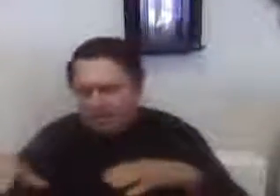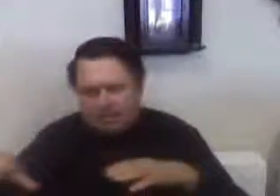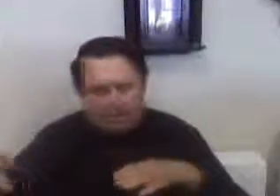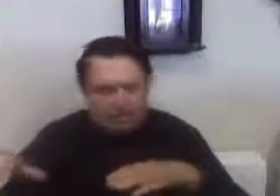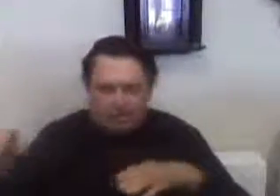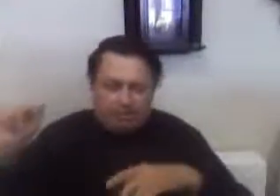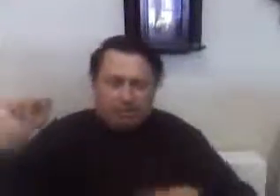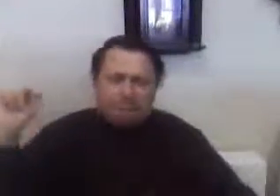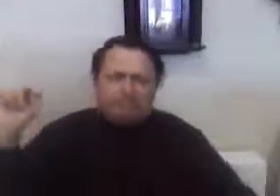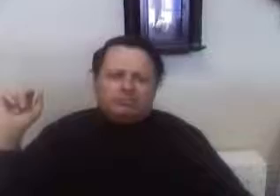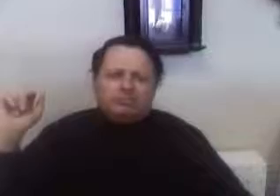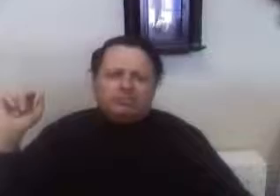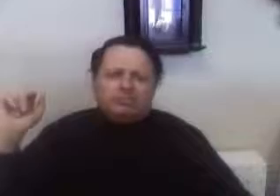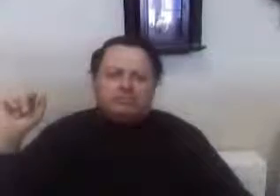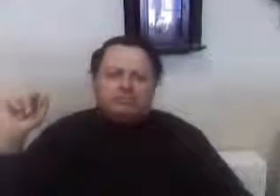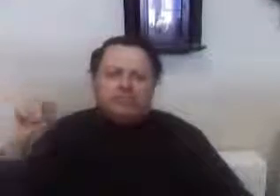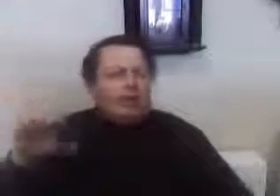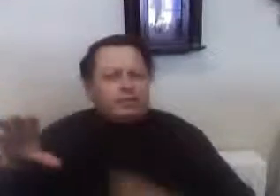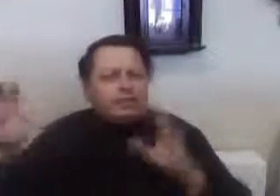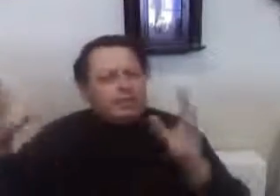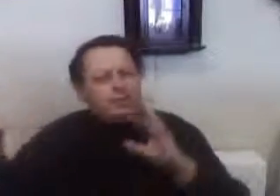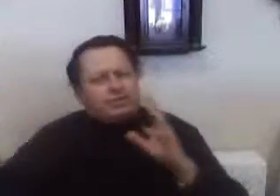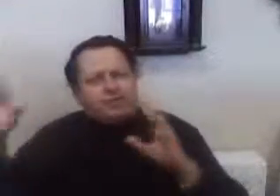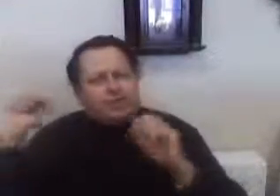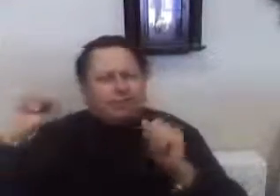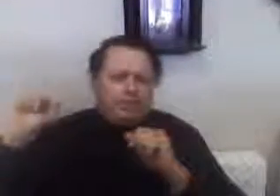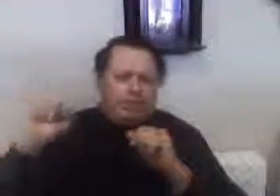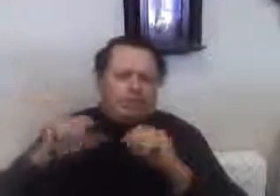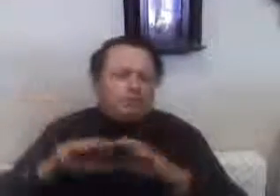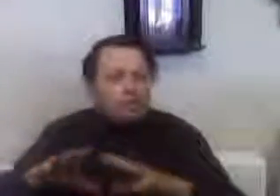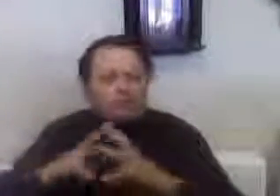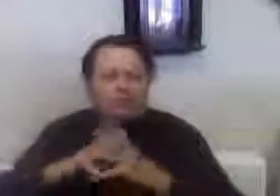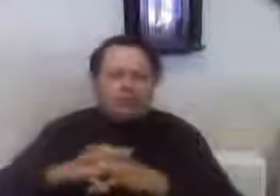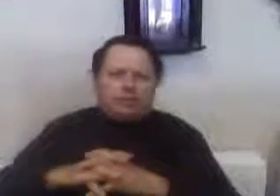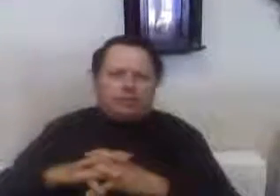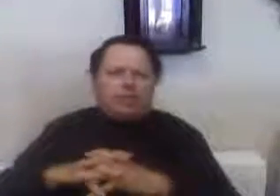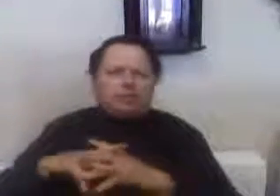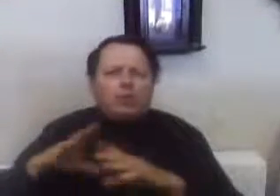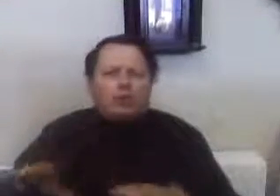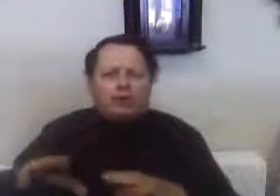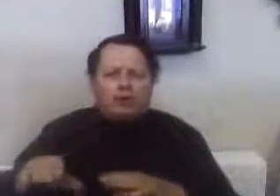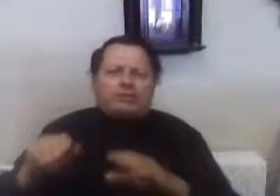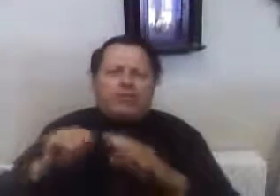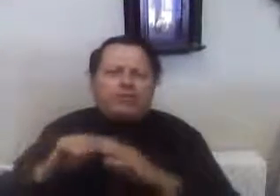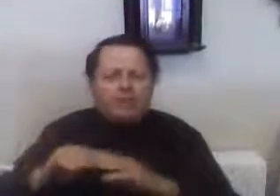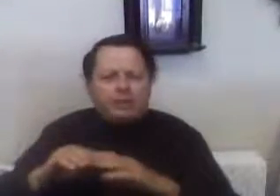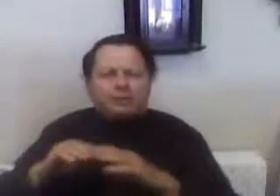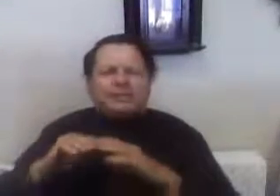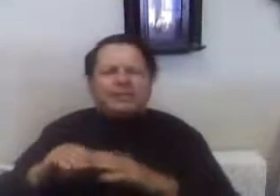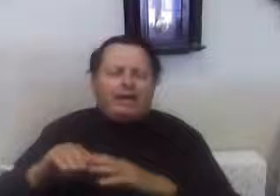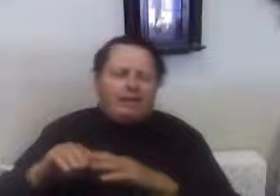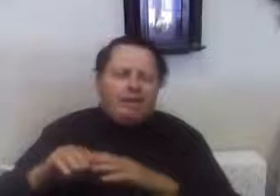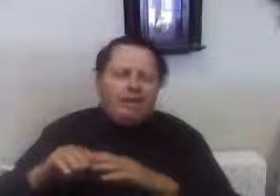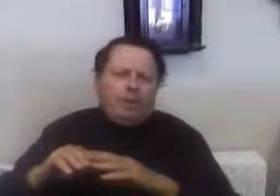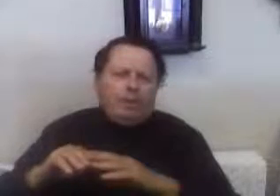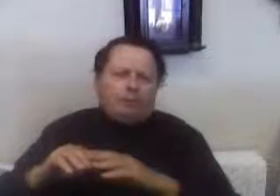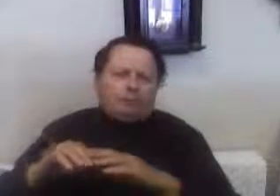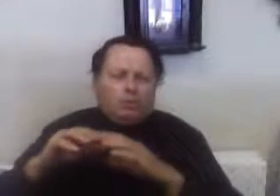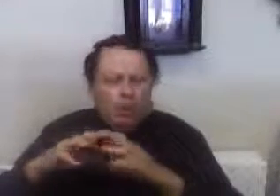Communism. Where does communism come in then? The unions, the workers, the people together. The